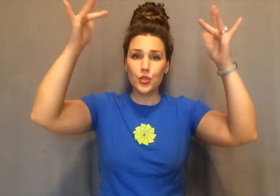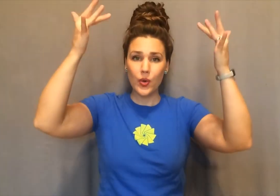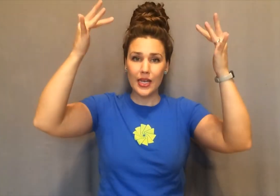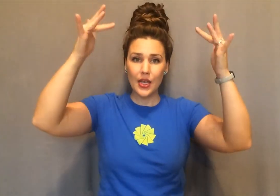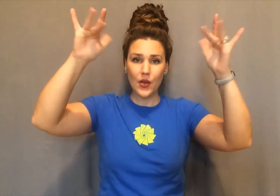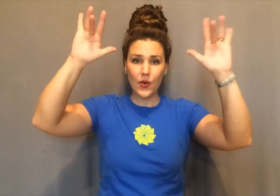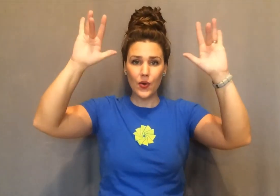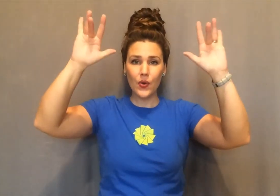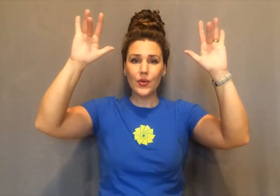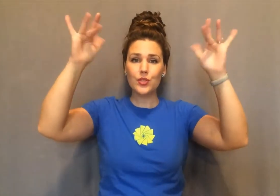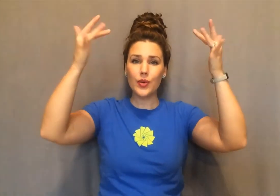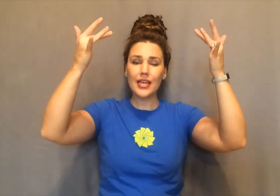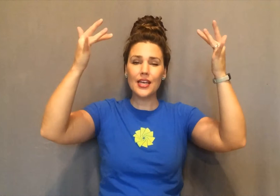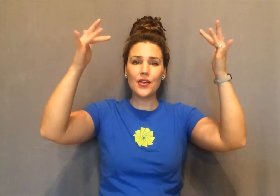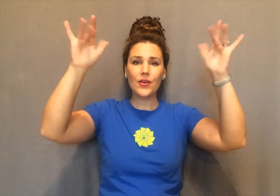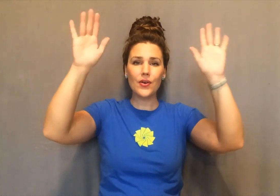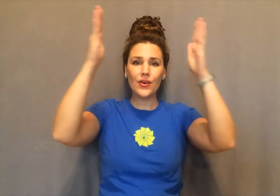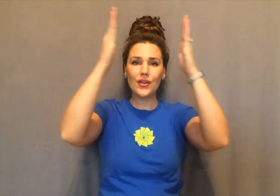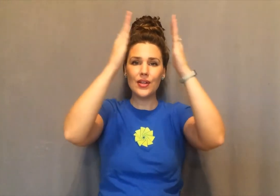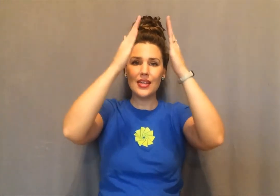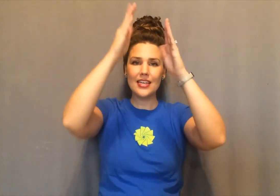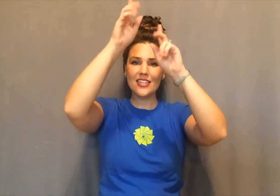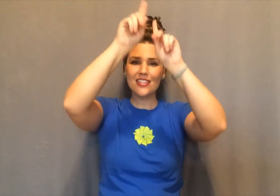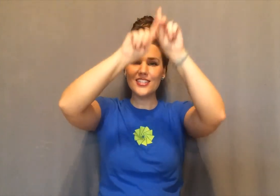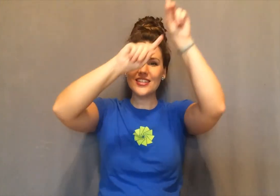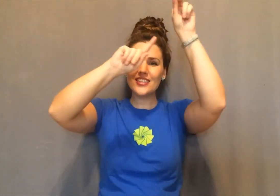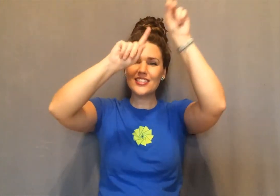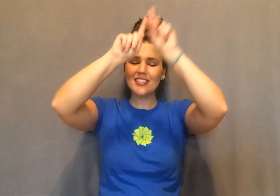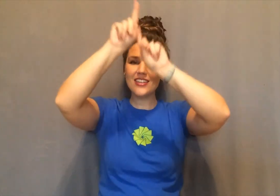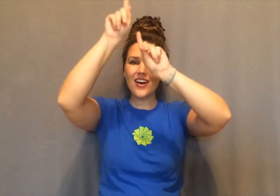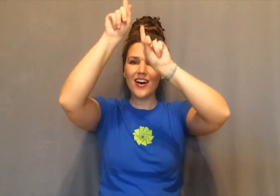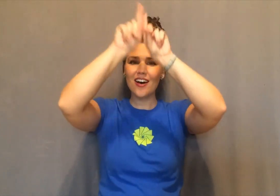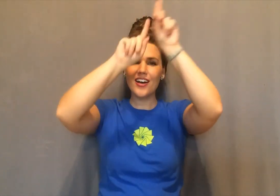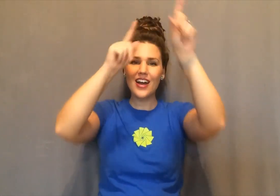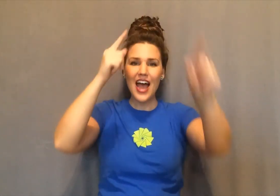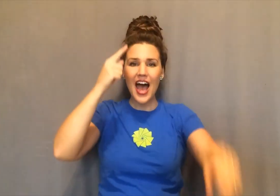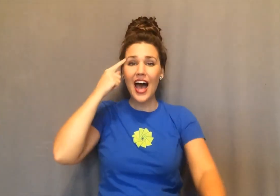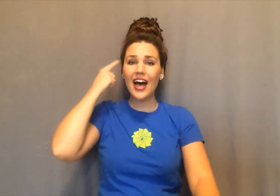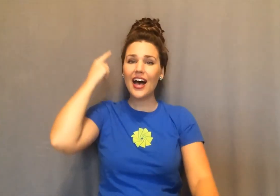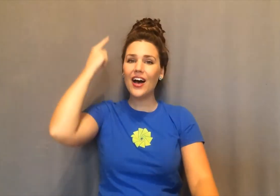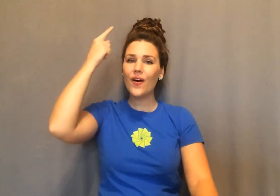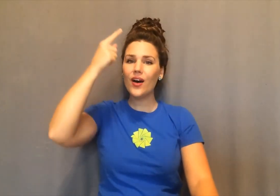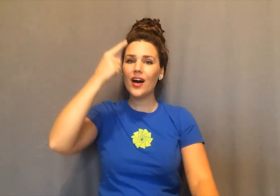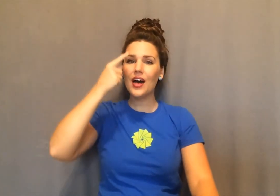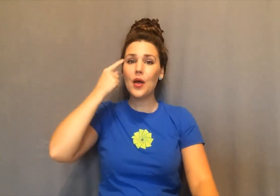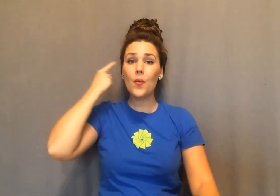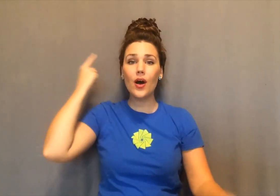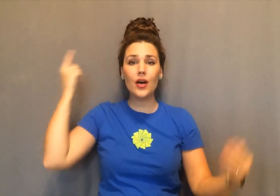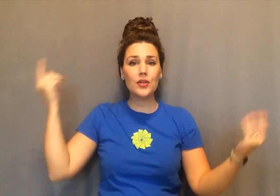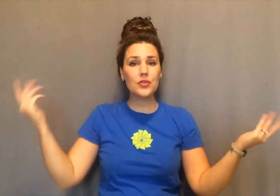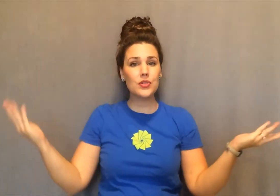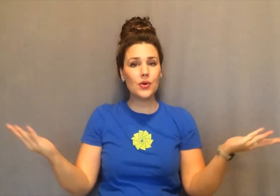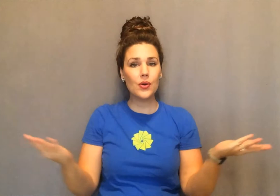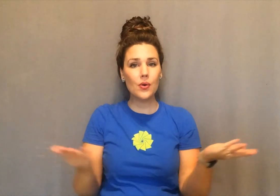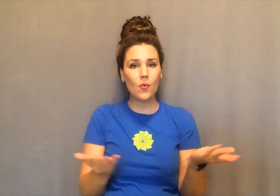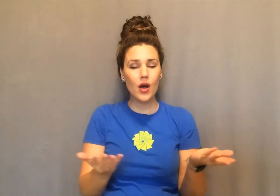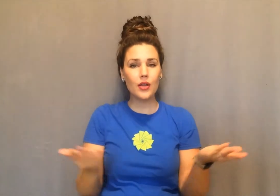Twinkle, twinkle, little star. How I wonder what